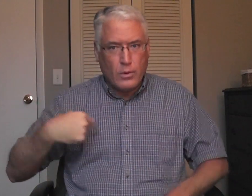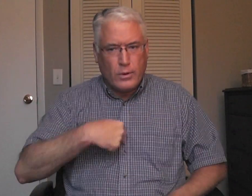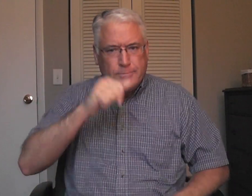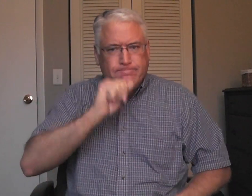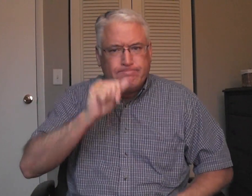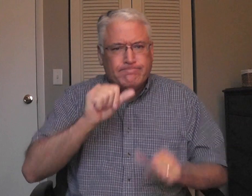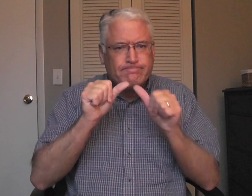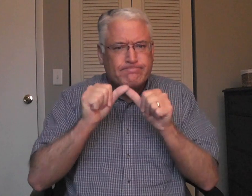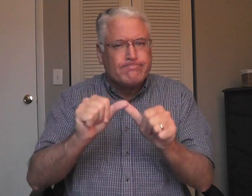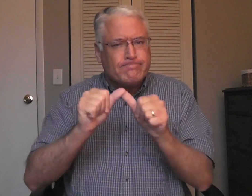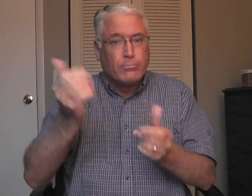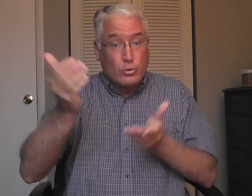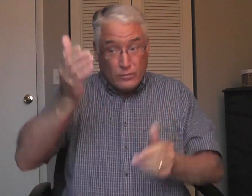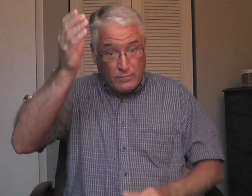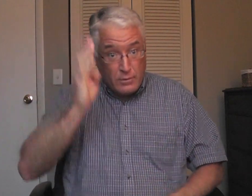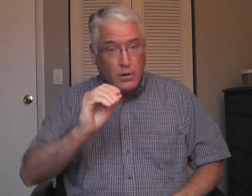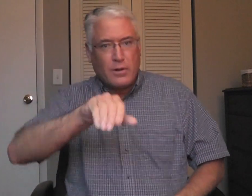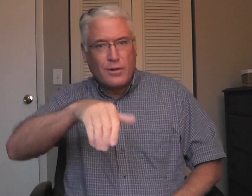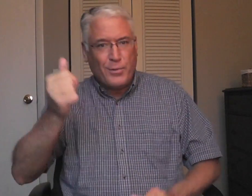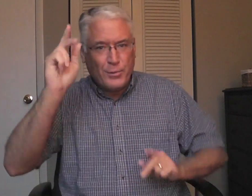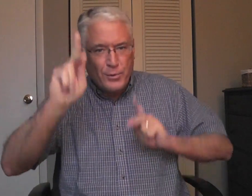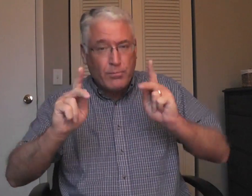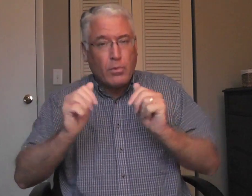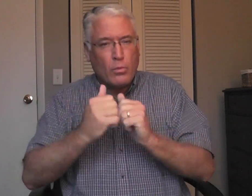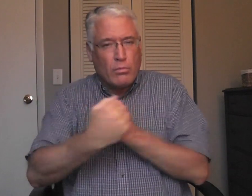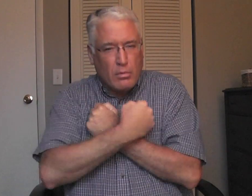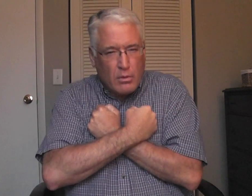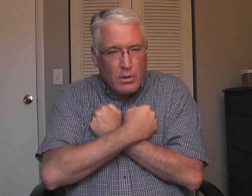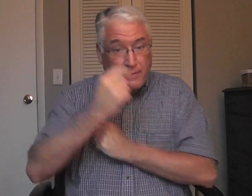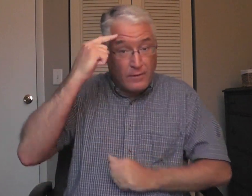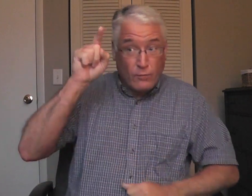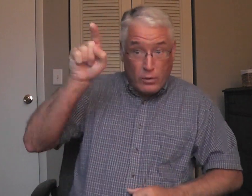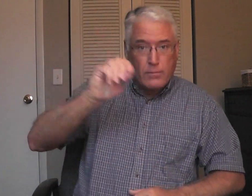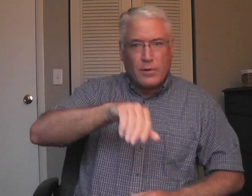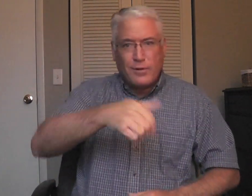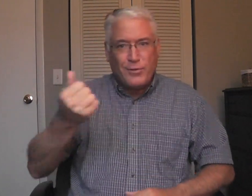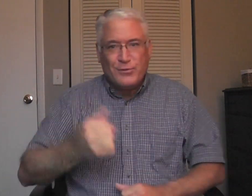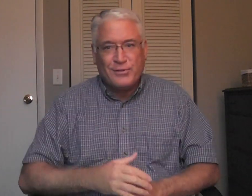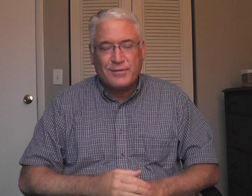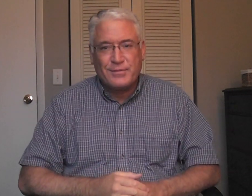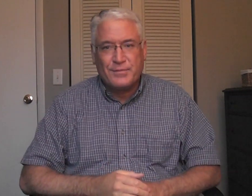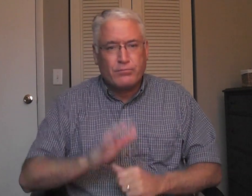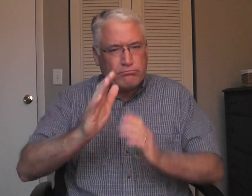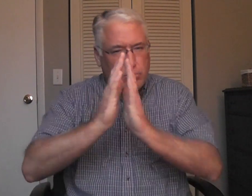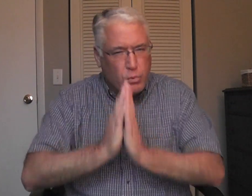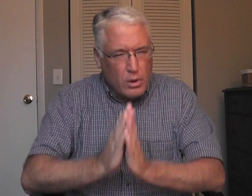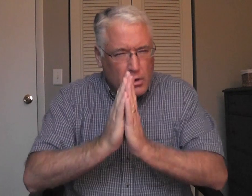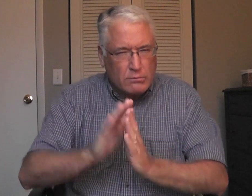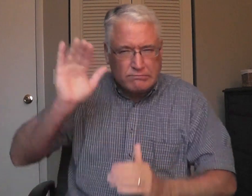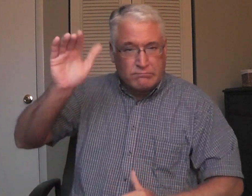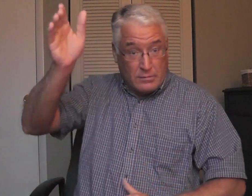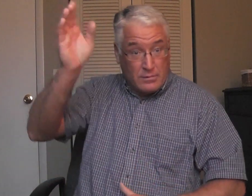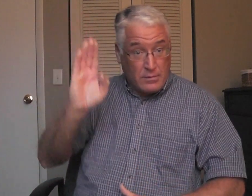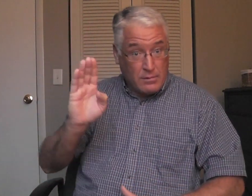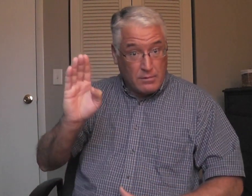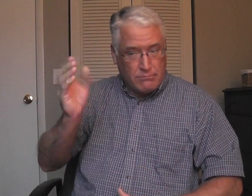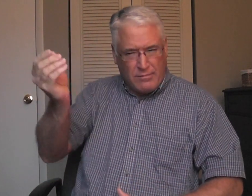It's worth it for us to endure in patience with other people loving God and loving others. Pray to God